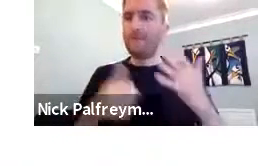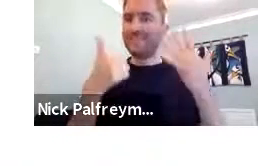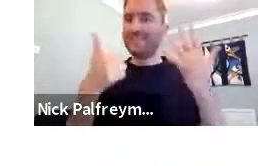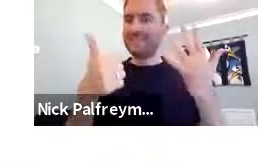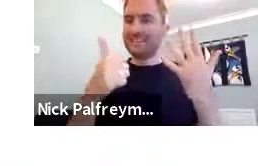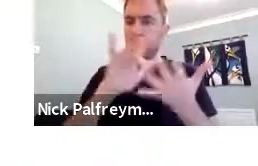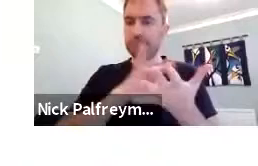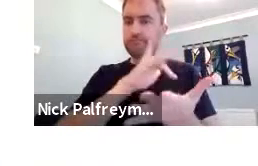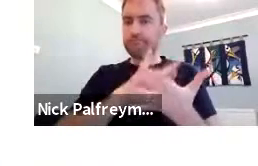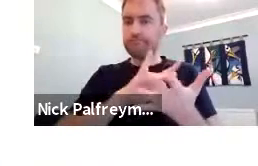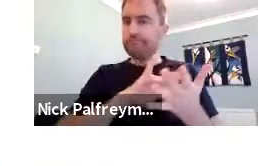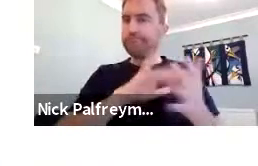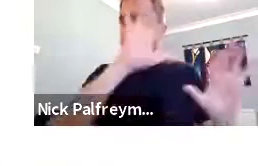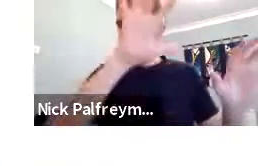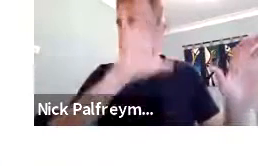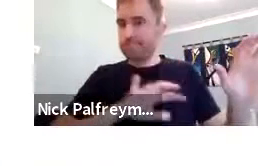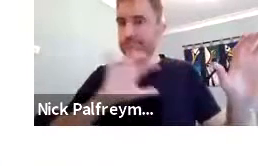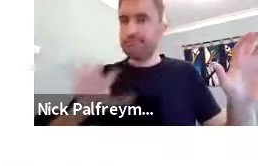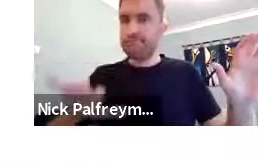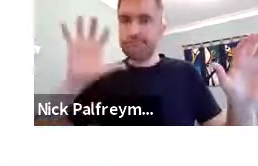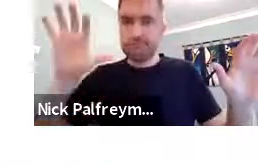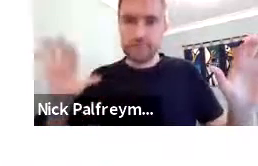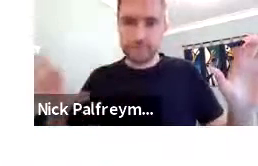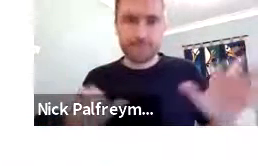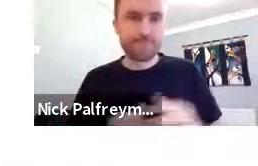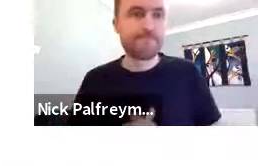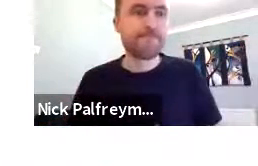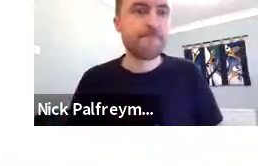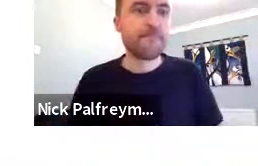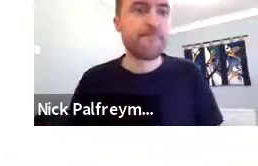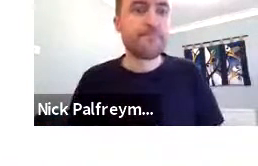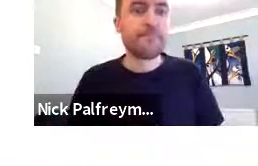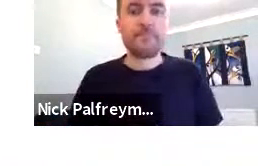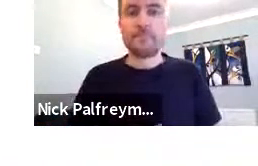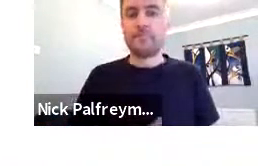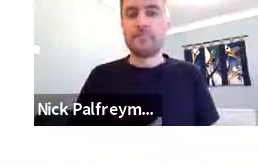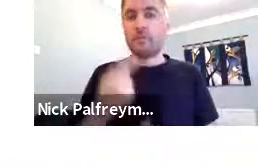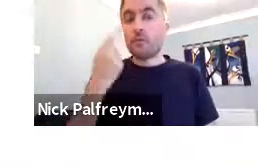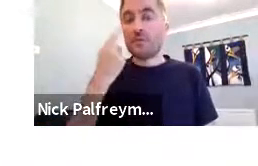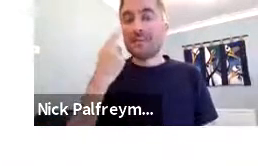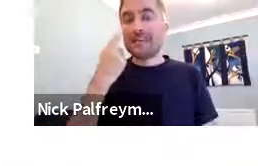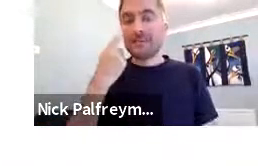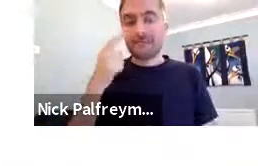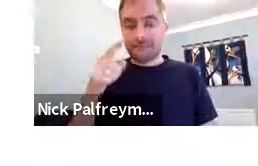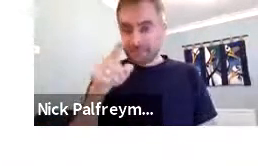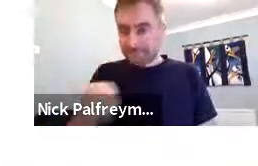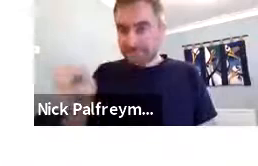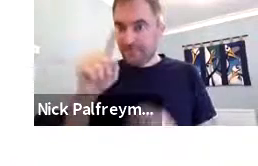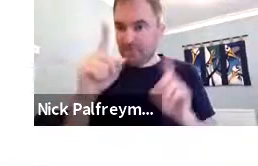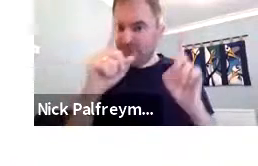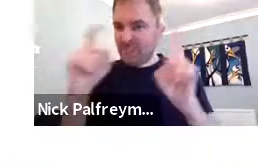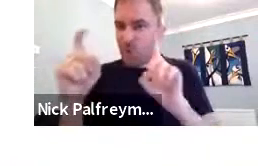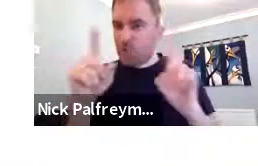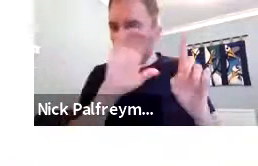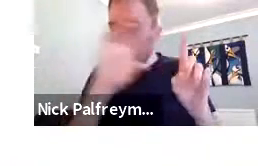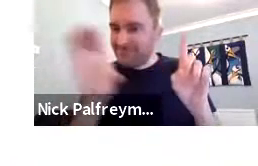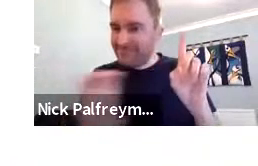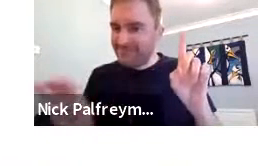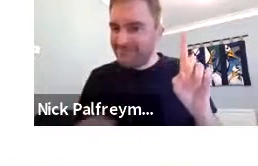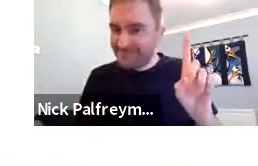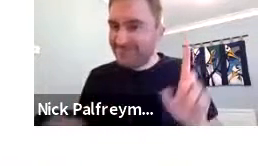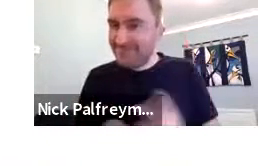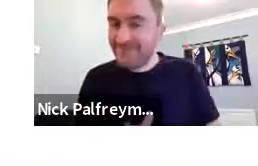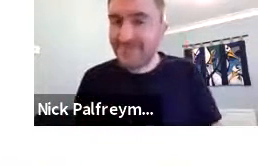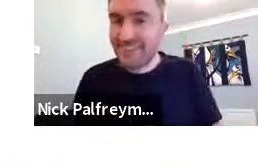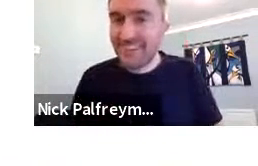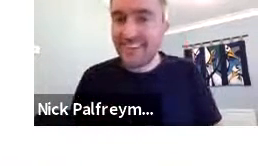signers from six different regions in Indonesia. And you can see